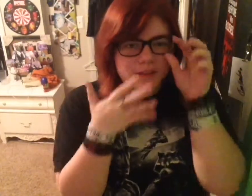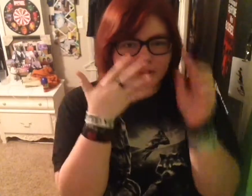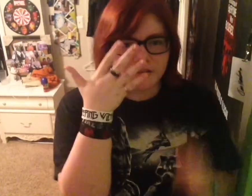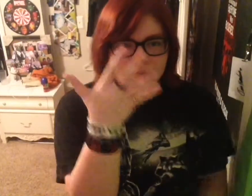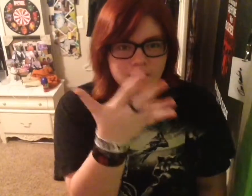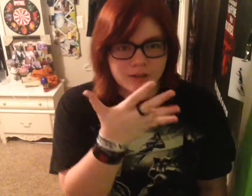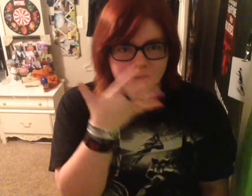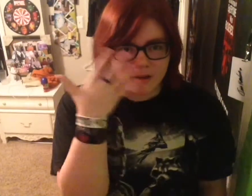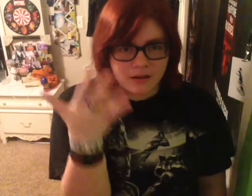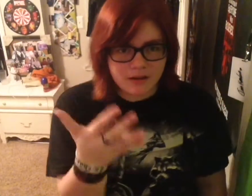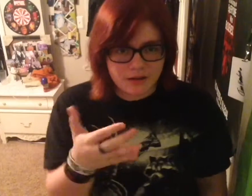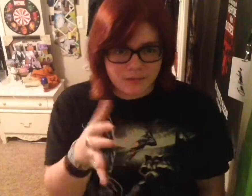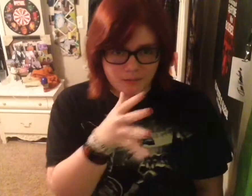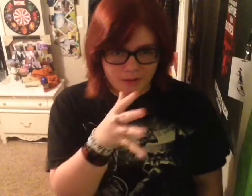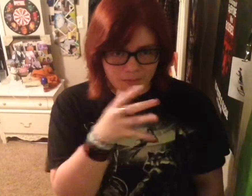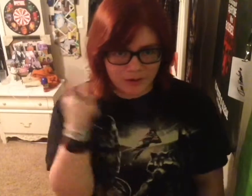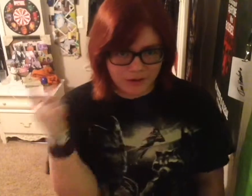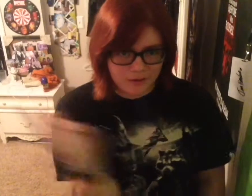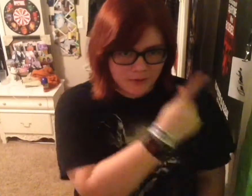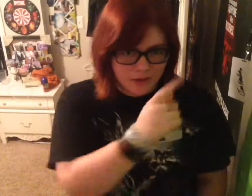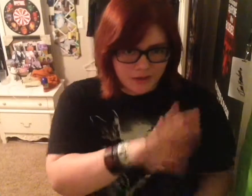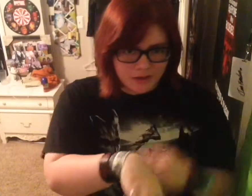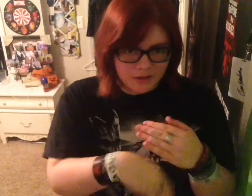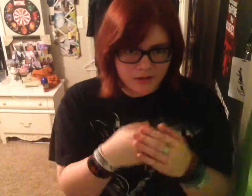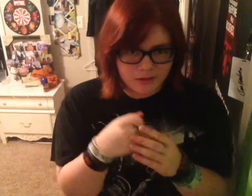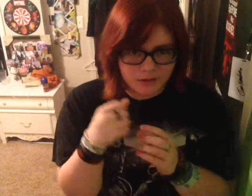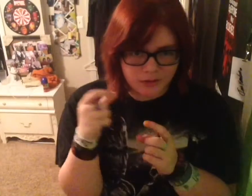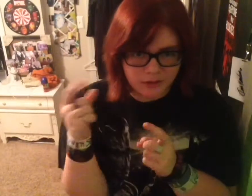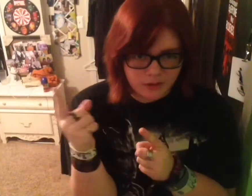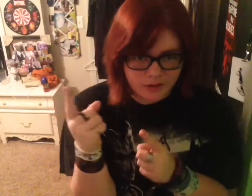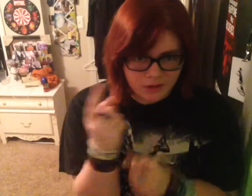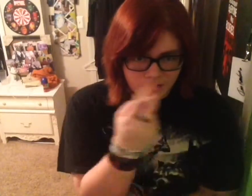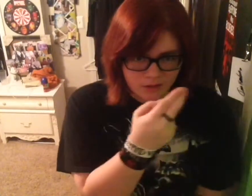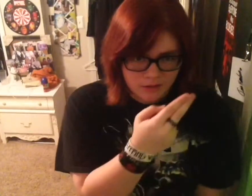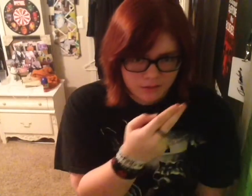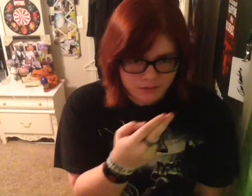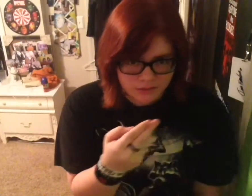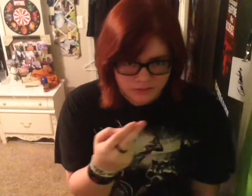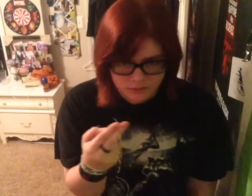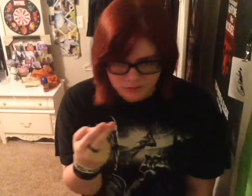of the smell Mama, we're all gonna hear Mama,